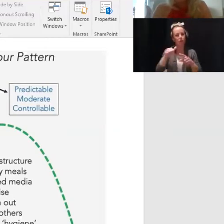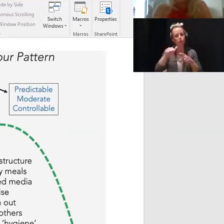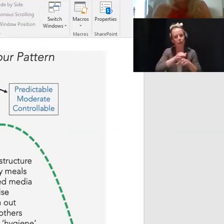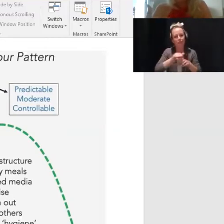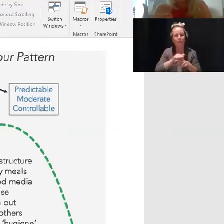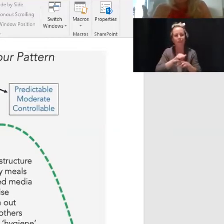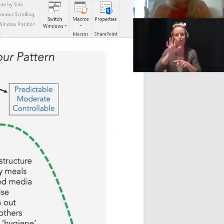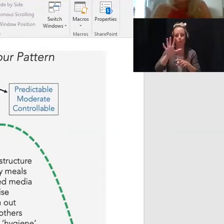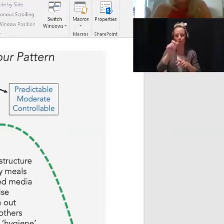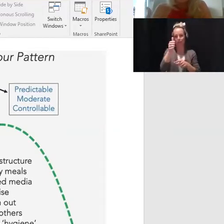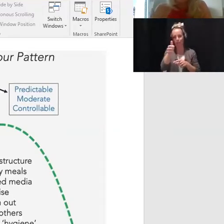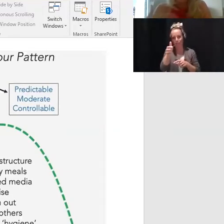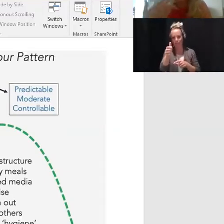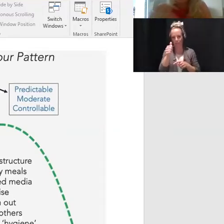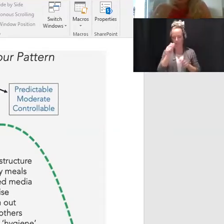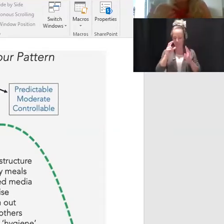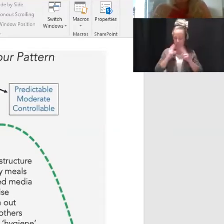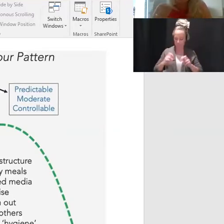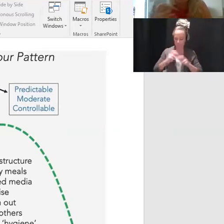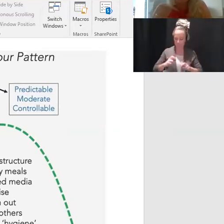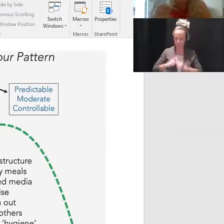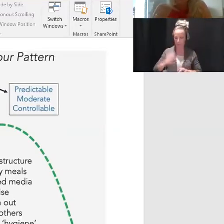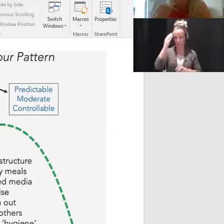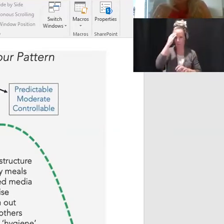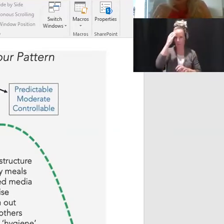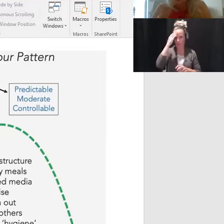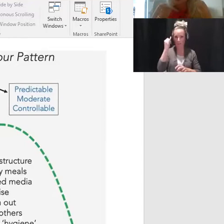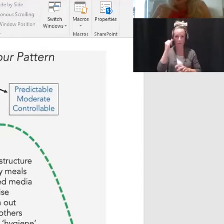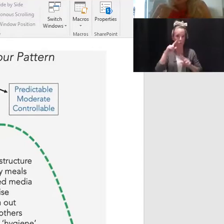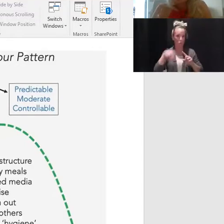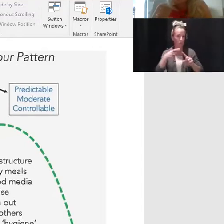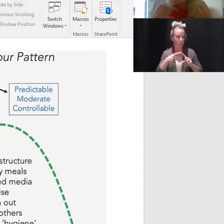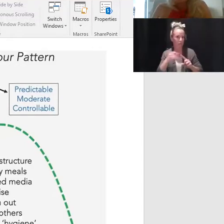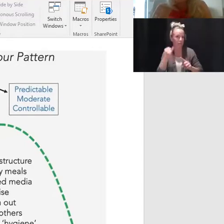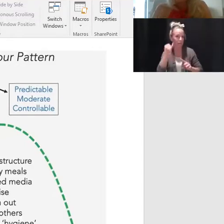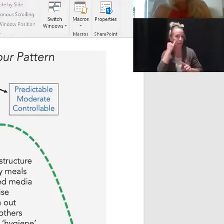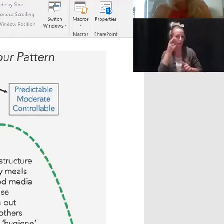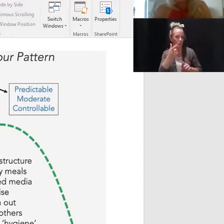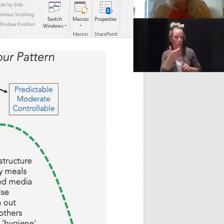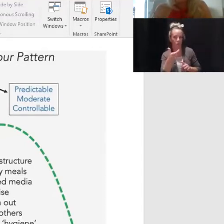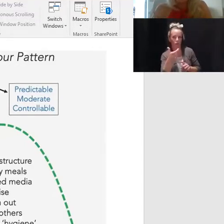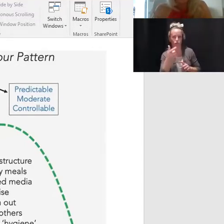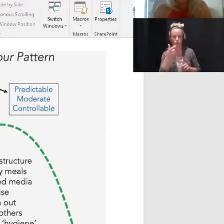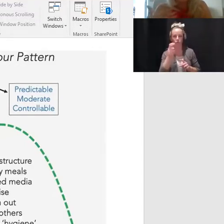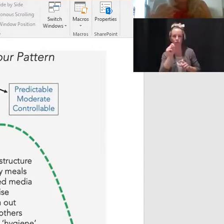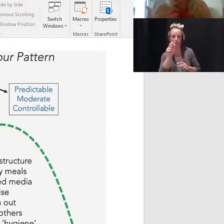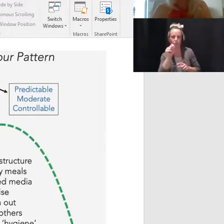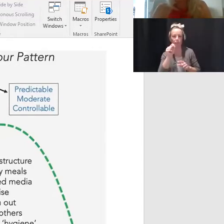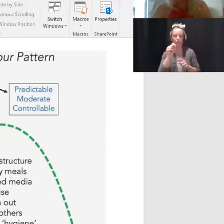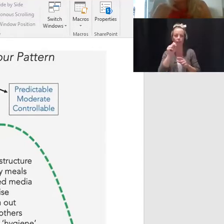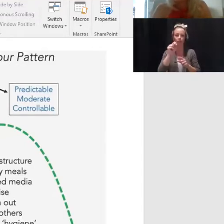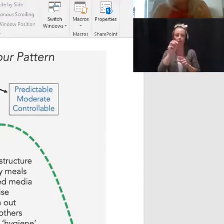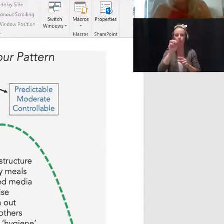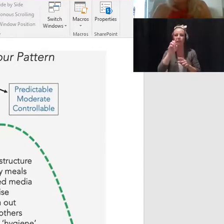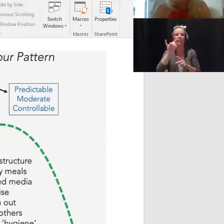-awareness when we're on media and really noticing our bodily reaction to media and making it a point to try and